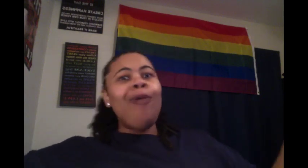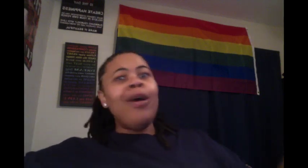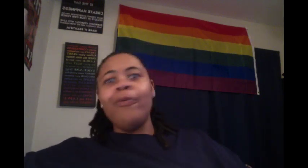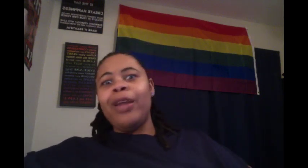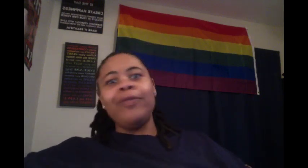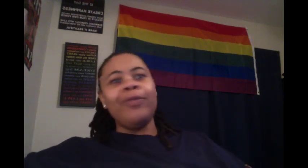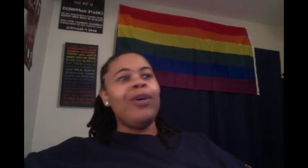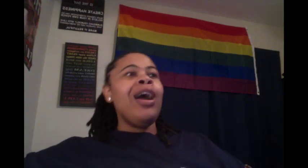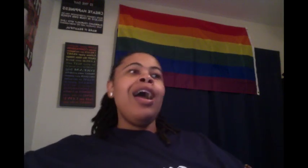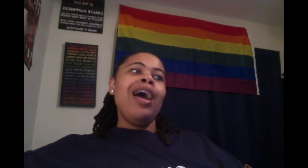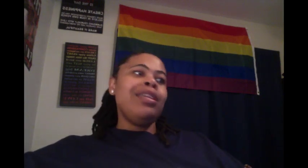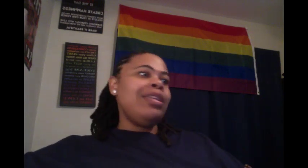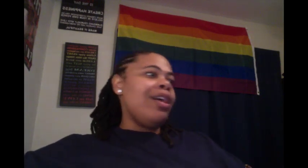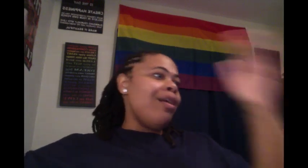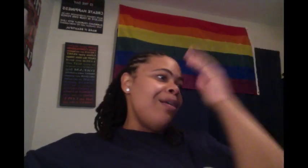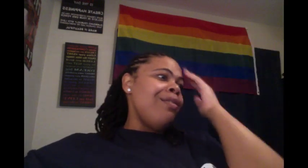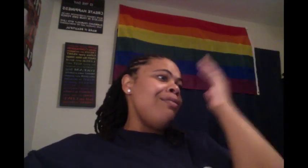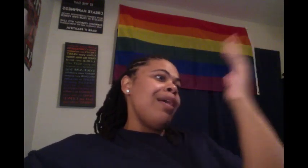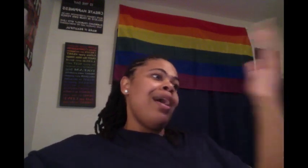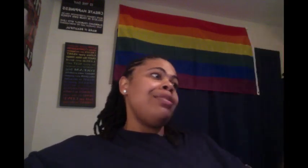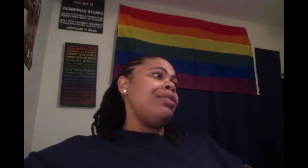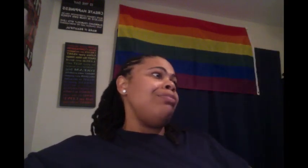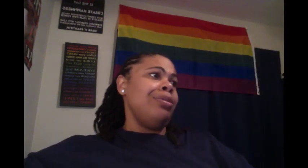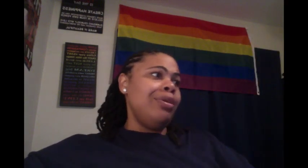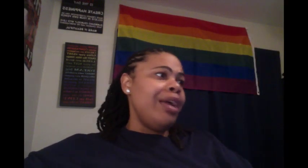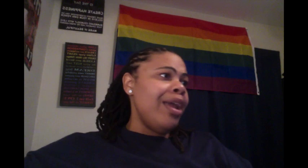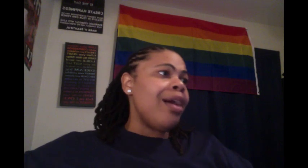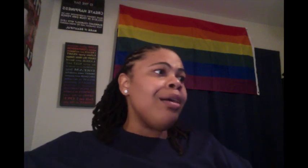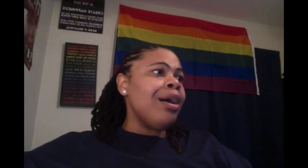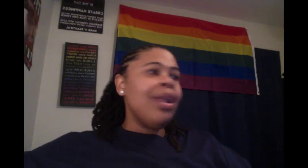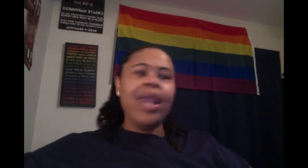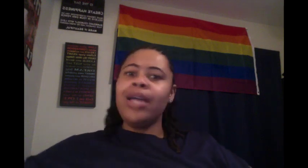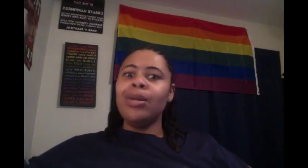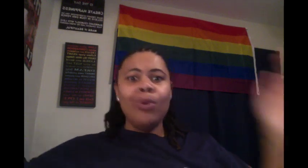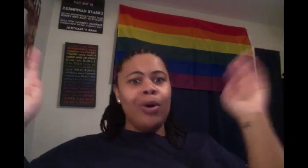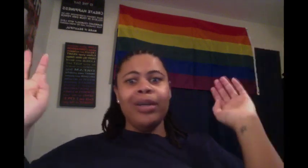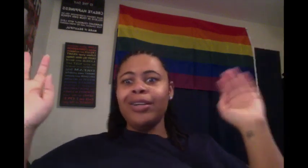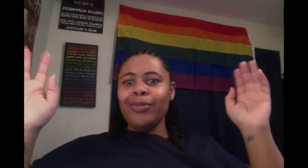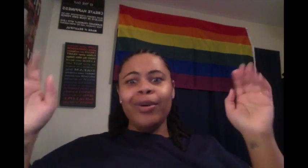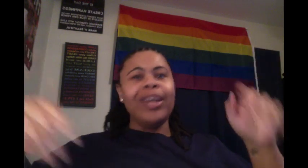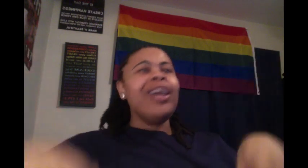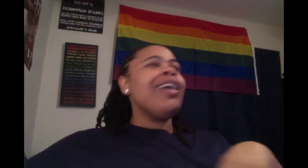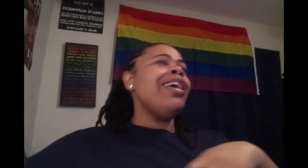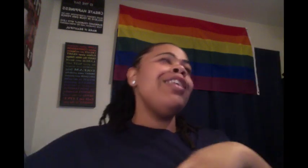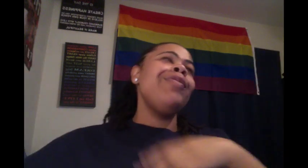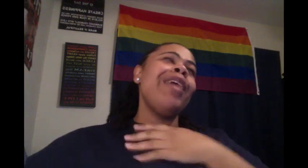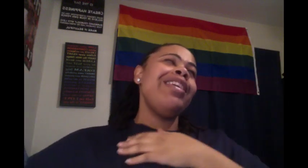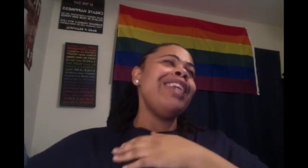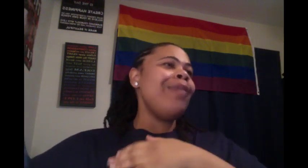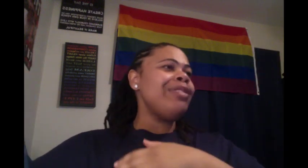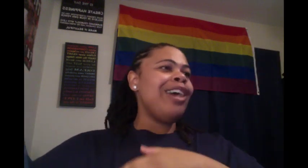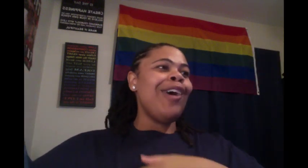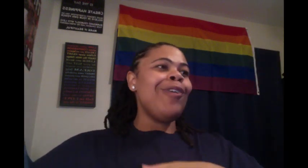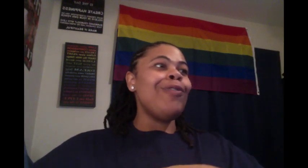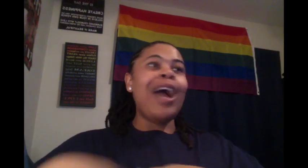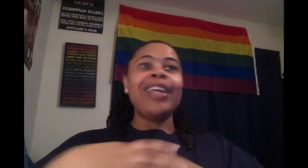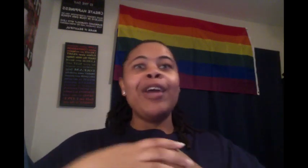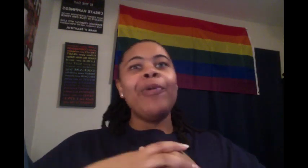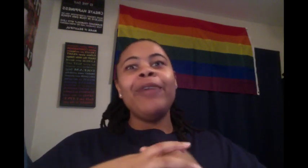wasn't ready for it. I said, oh, my gosh, she just blew her head out. Like, come on, come on. Anyway, that was the oval. I can't wait for